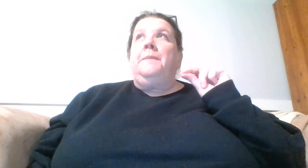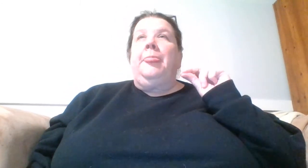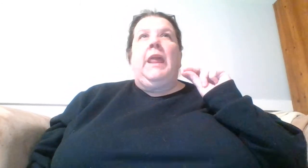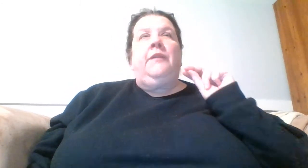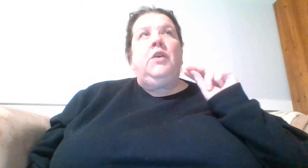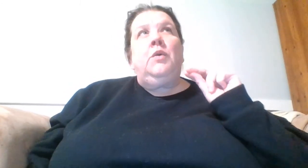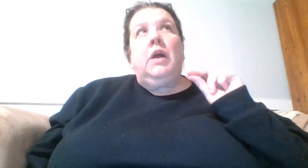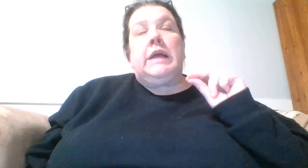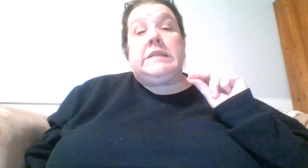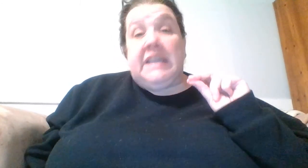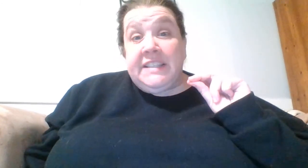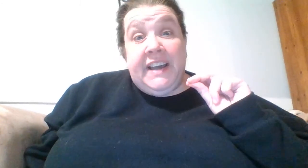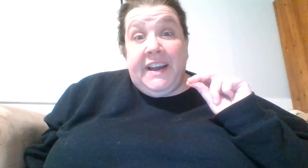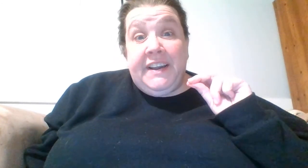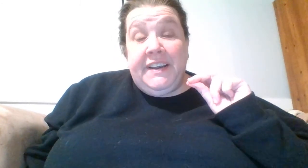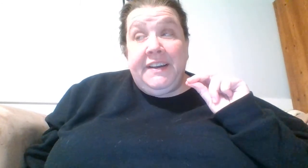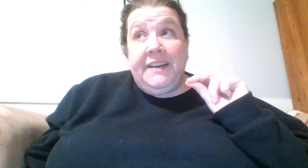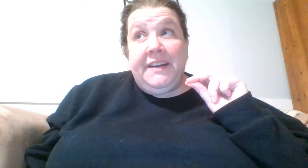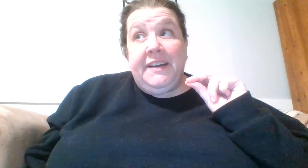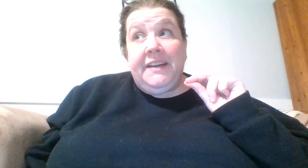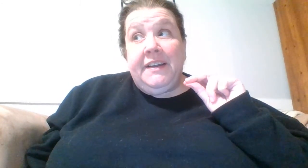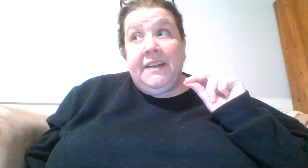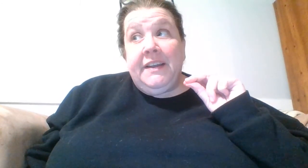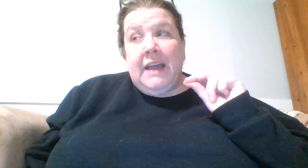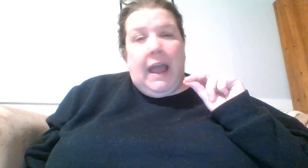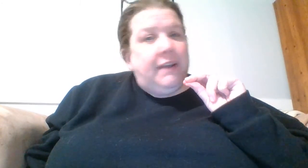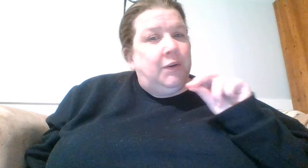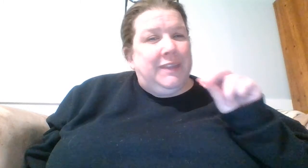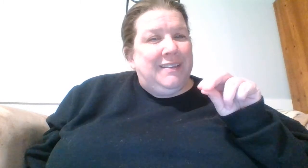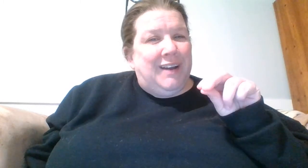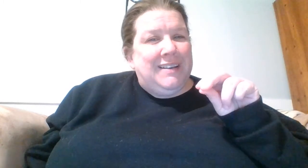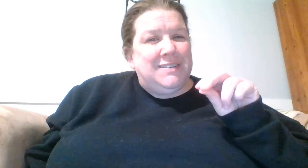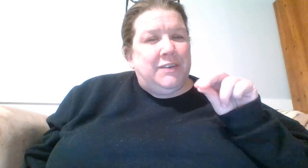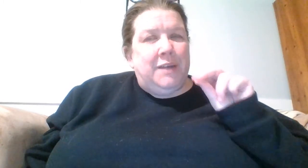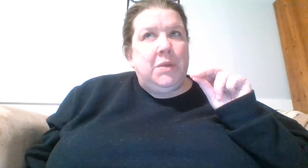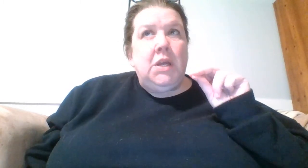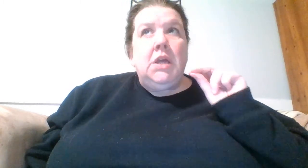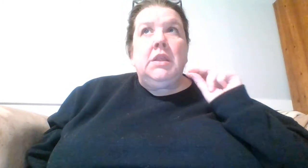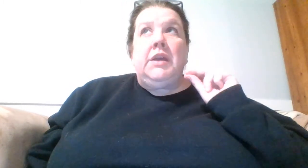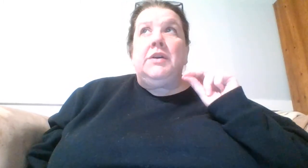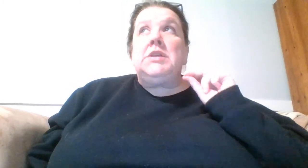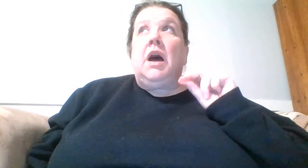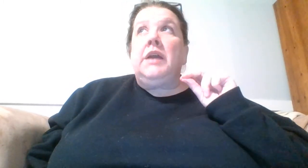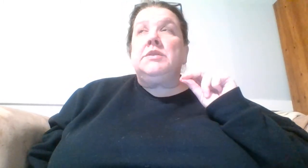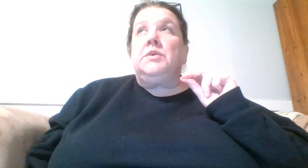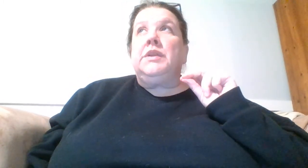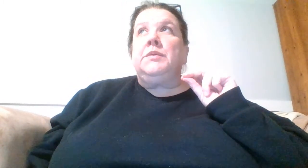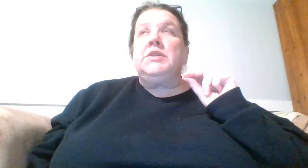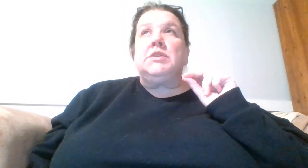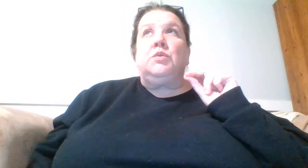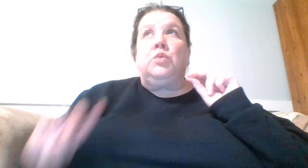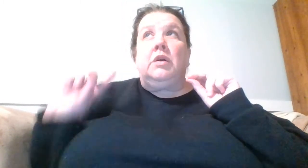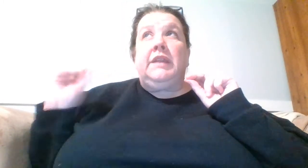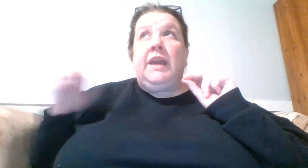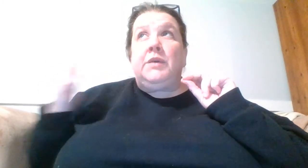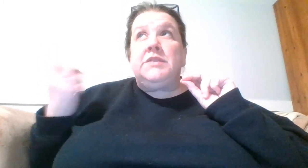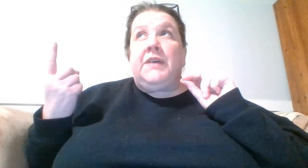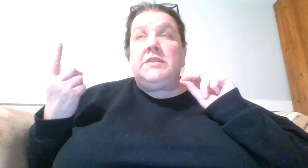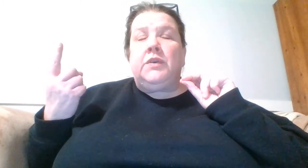If you are on TikTok, I don't think they're on Instagram. There is a high school, there was just the World Language Festival.